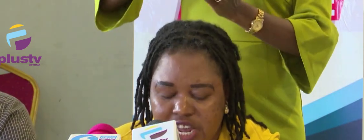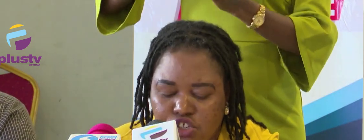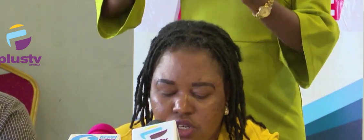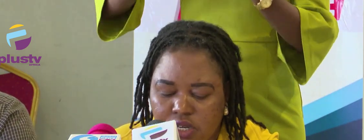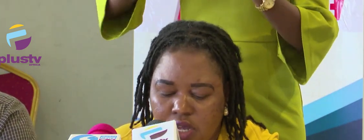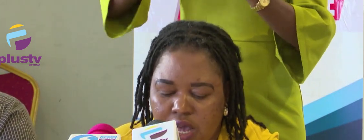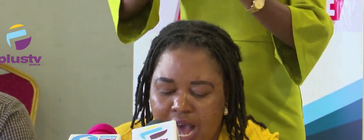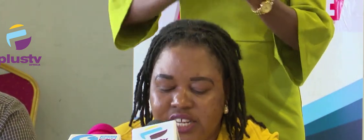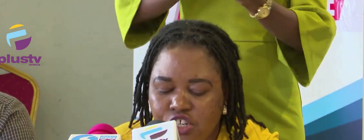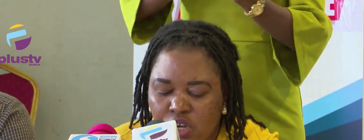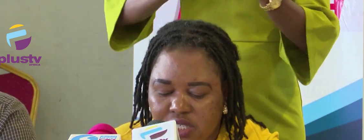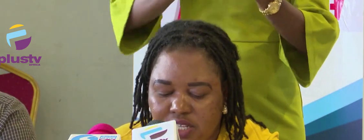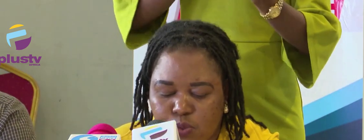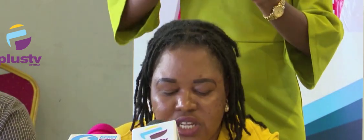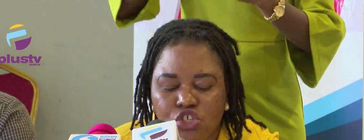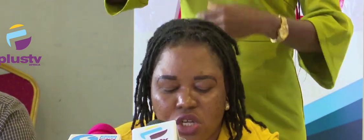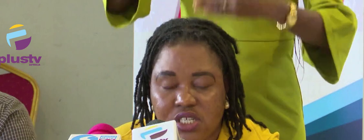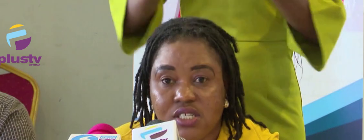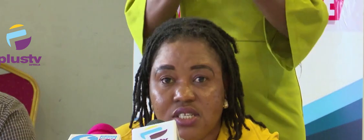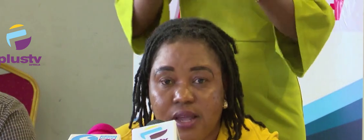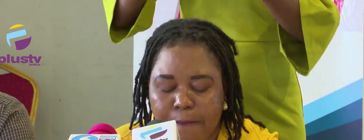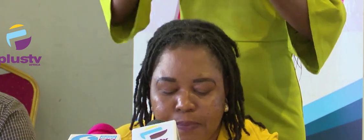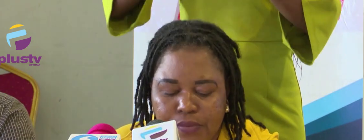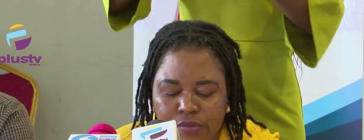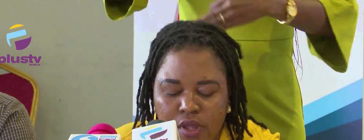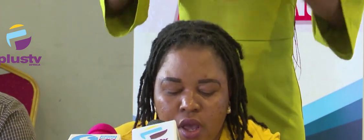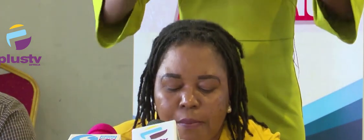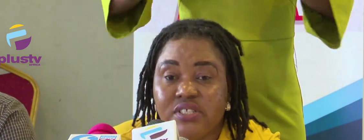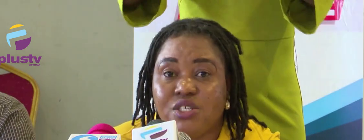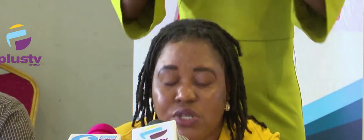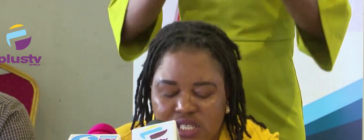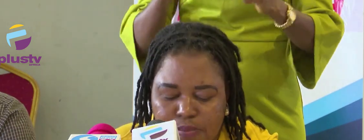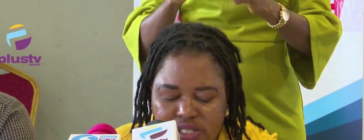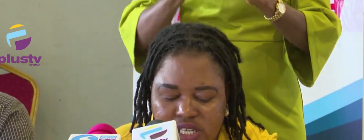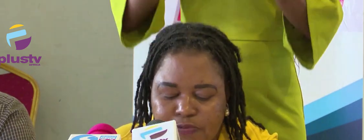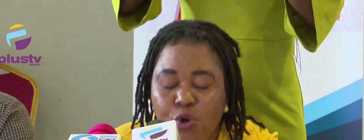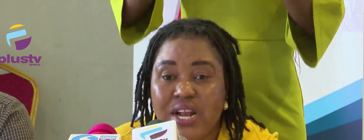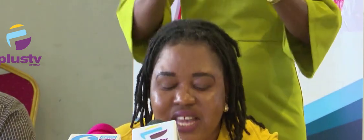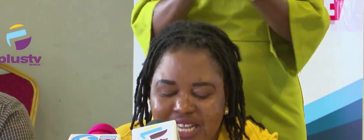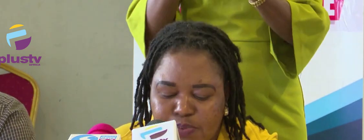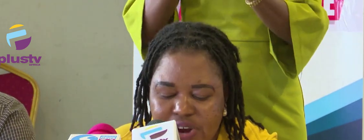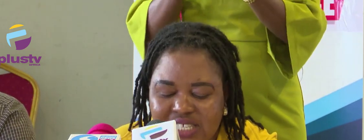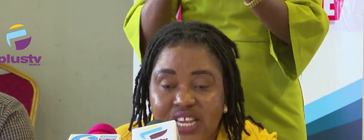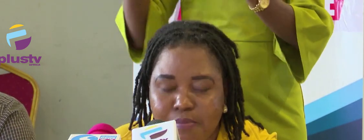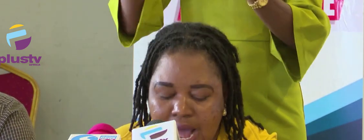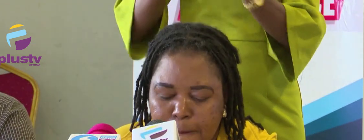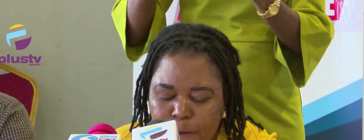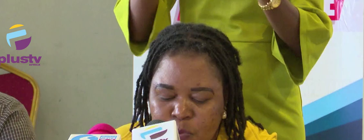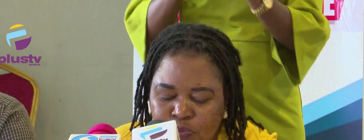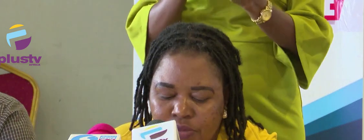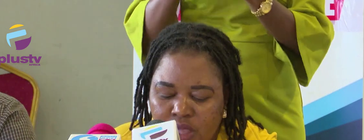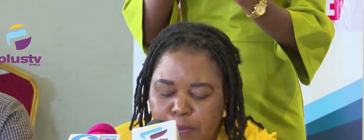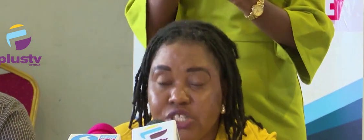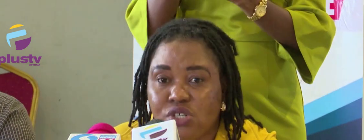discrimination, and injustice within the justice system. Persons with disabilities frequently experience stigma,